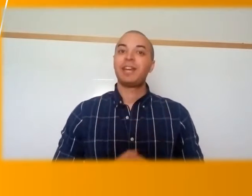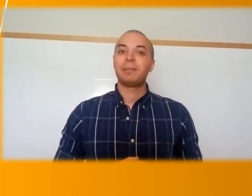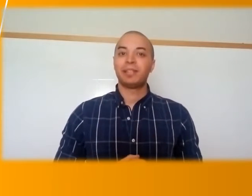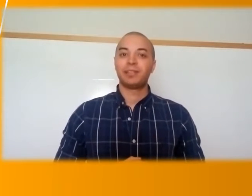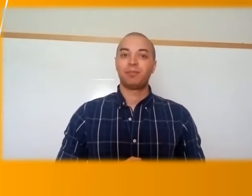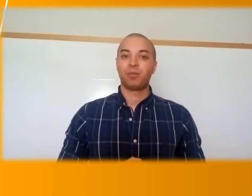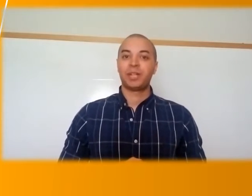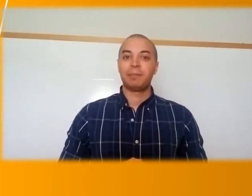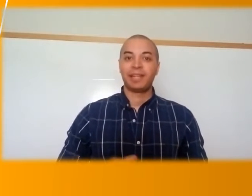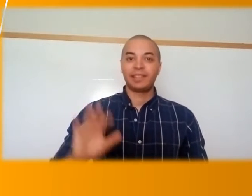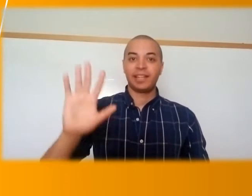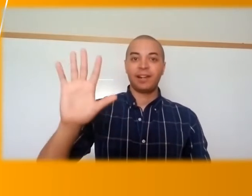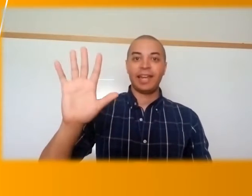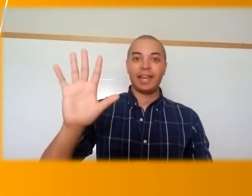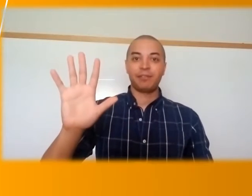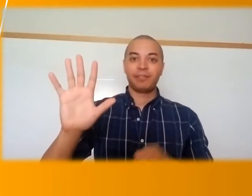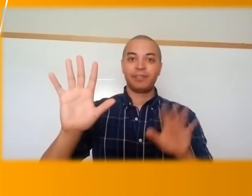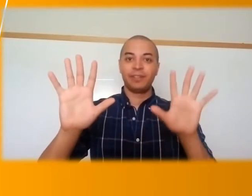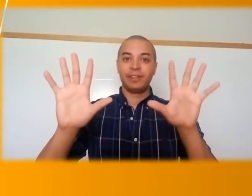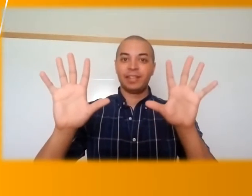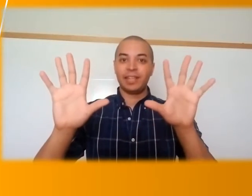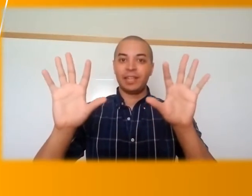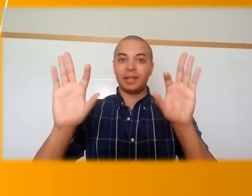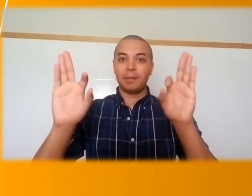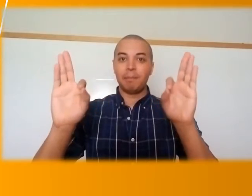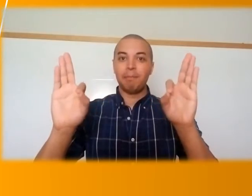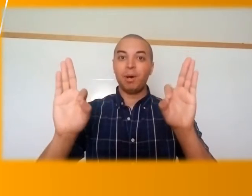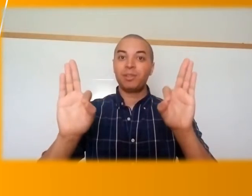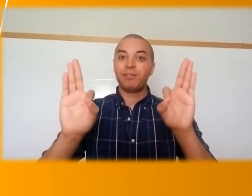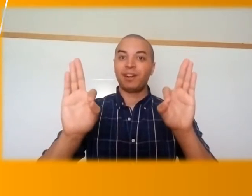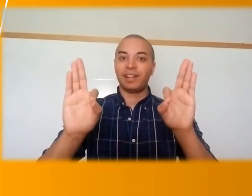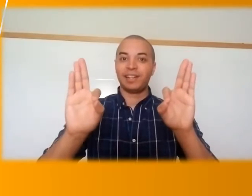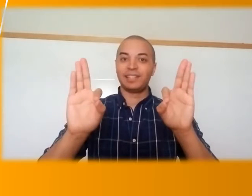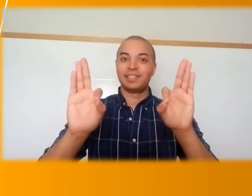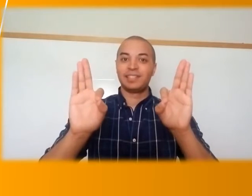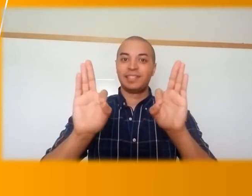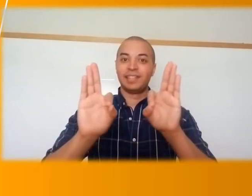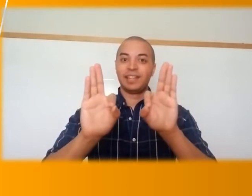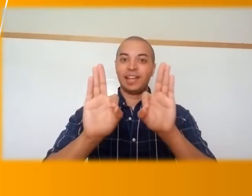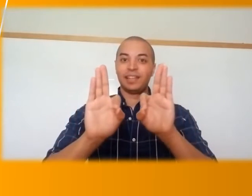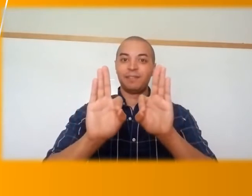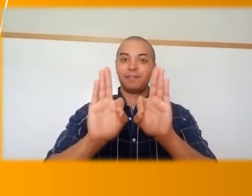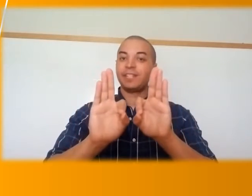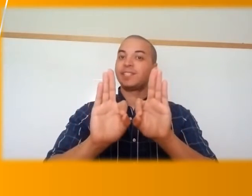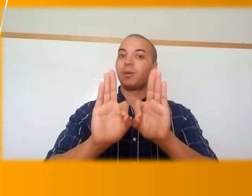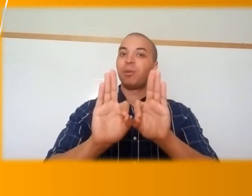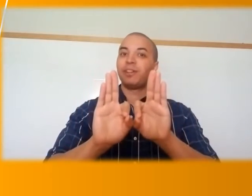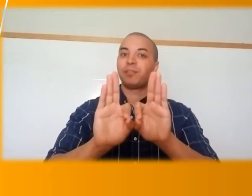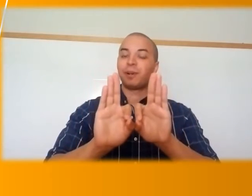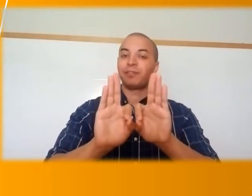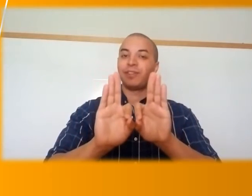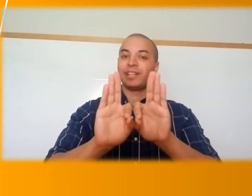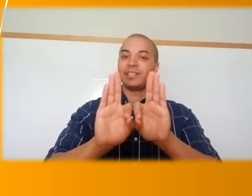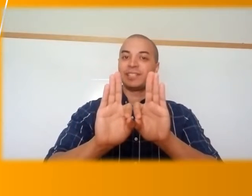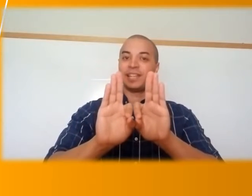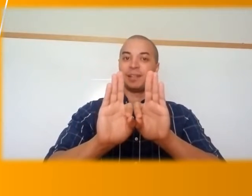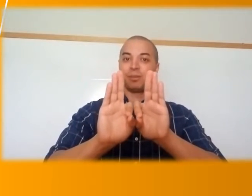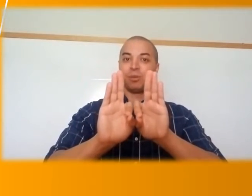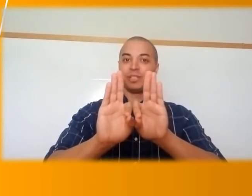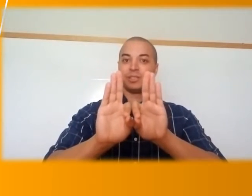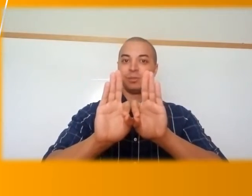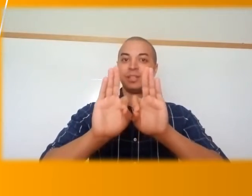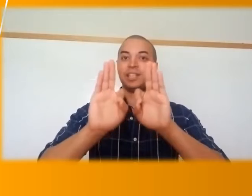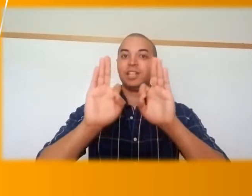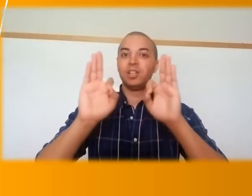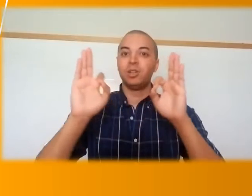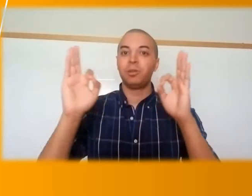sign family, we're going to make letter F in both of our hands, facing away from our face, and then